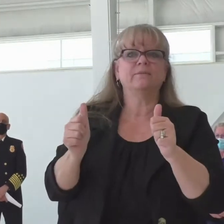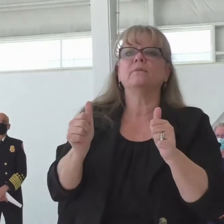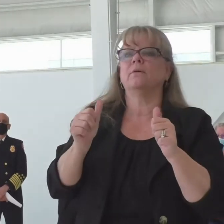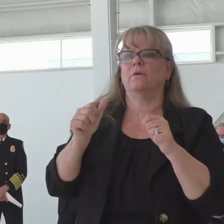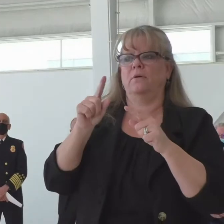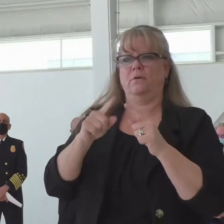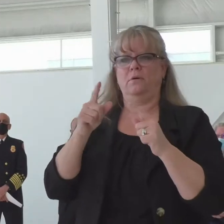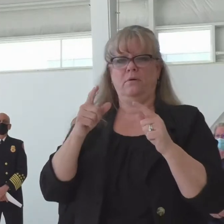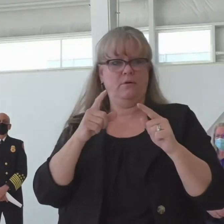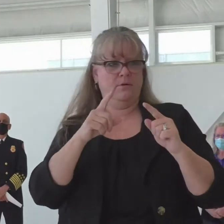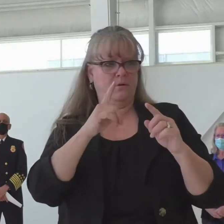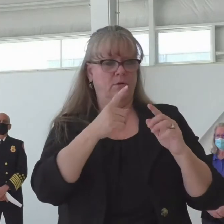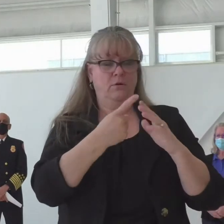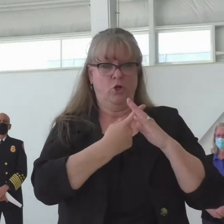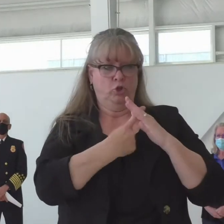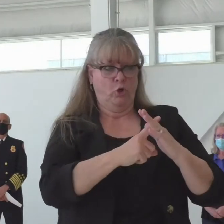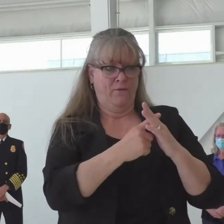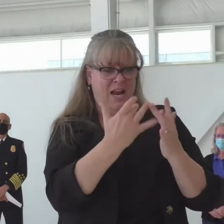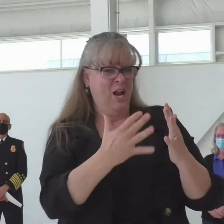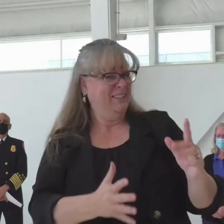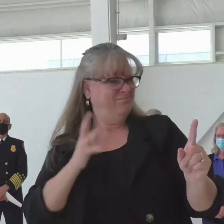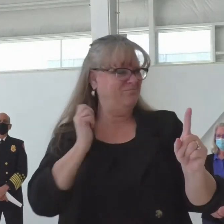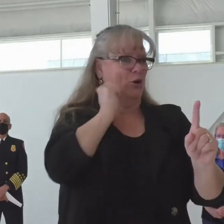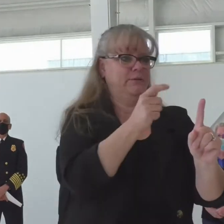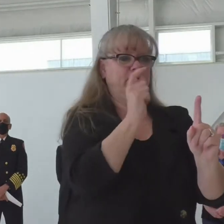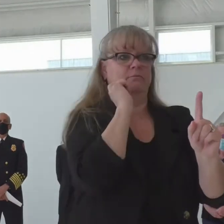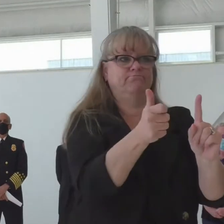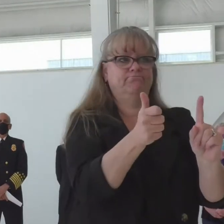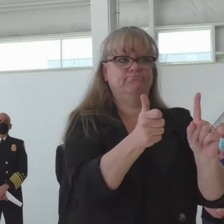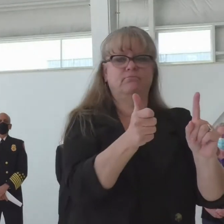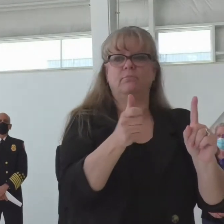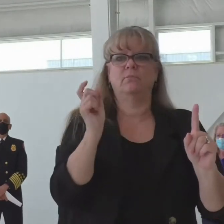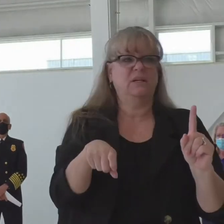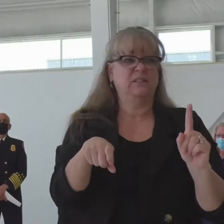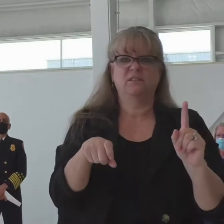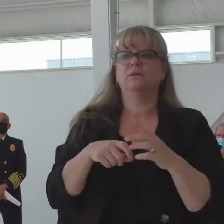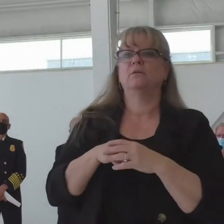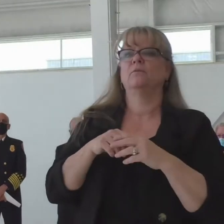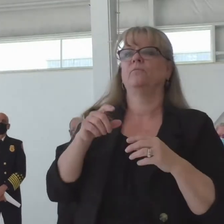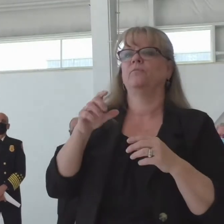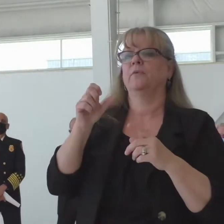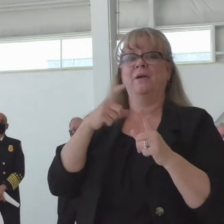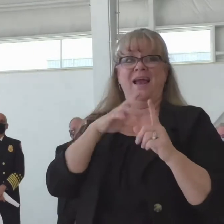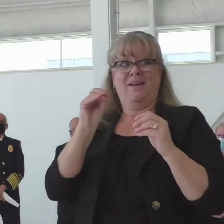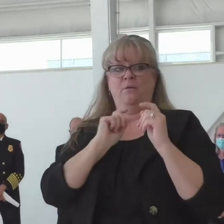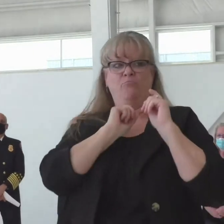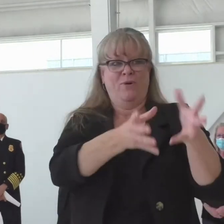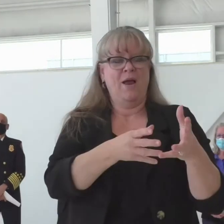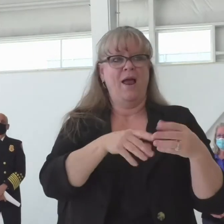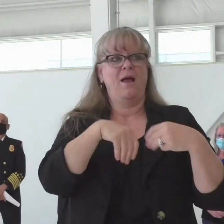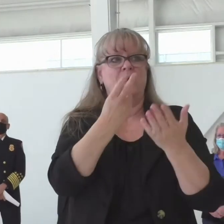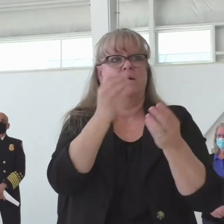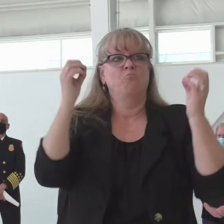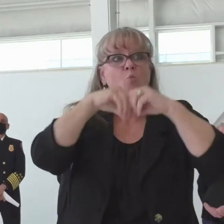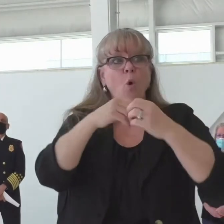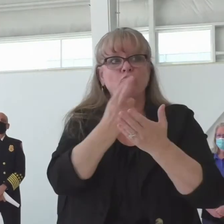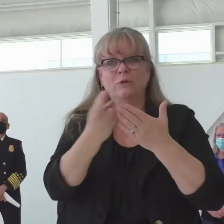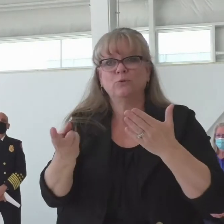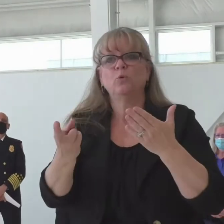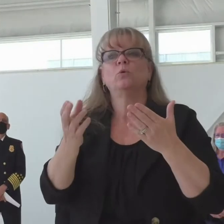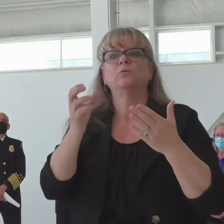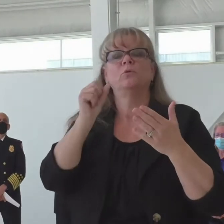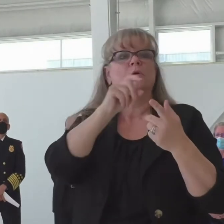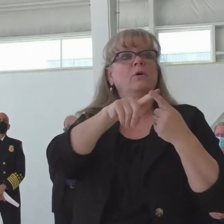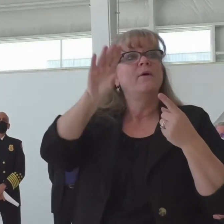means is we're trying to provide more resources to the local fire chiefs and the local sheriffs to keep fires from getting large.